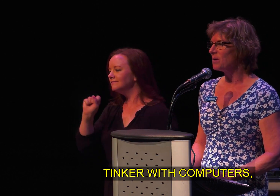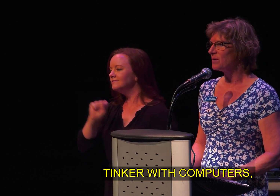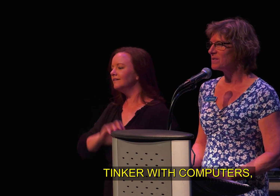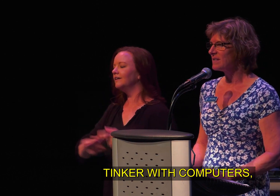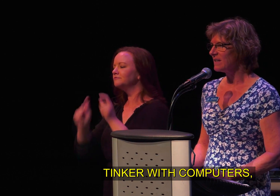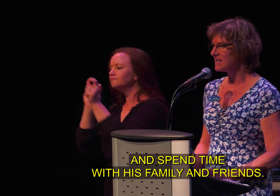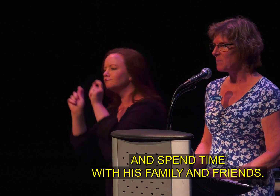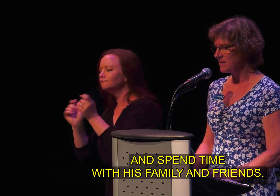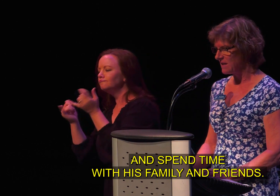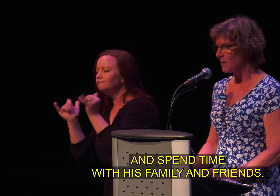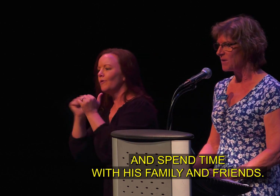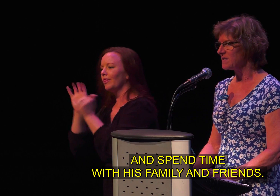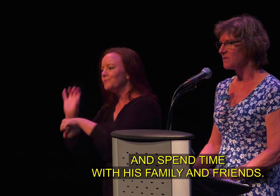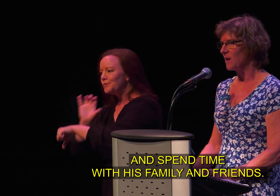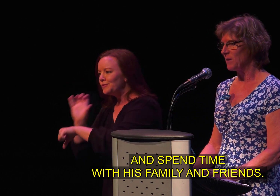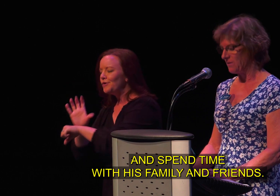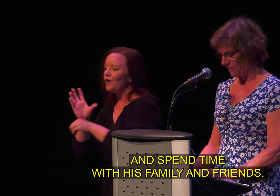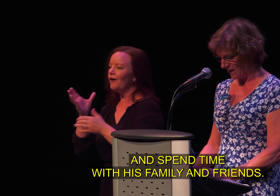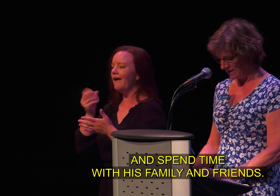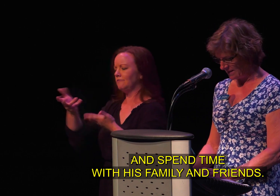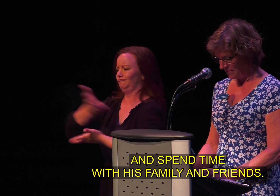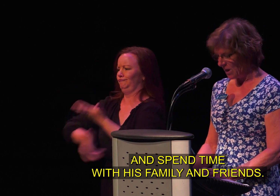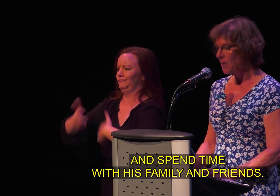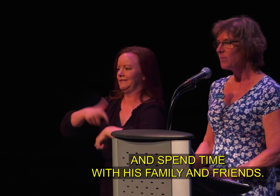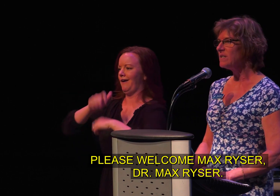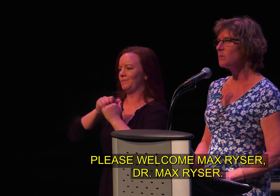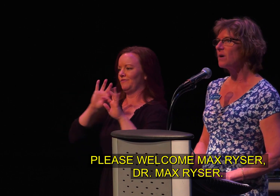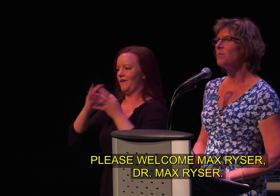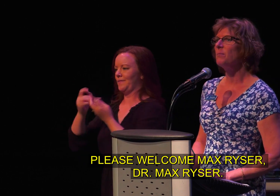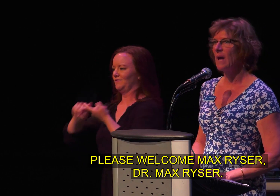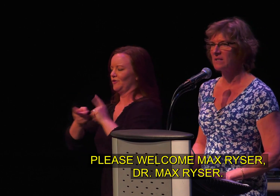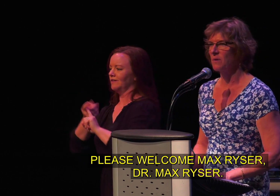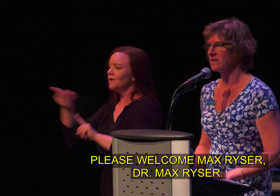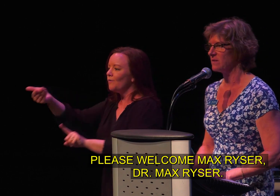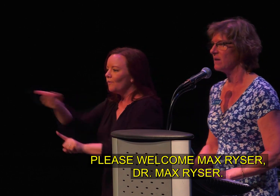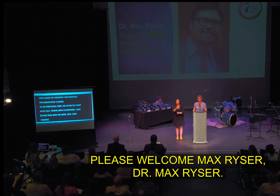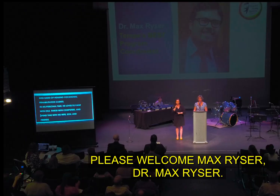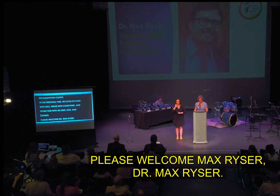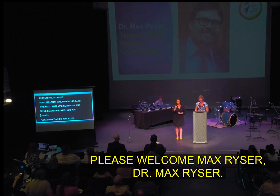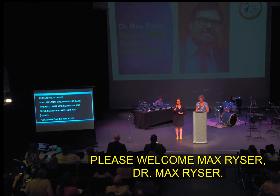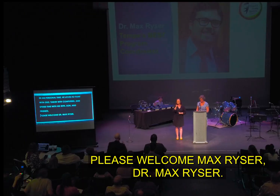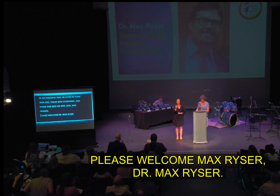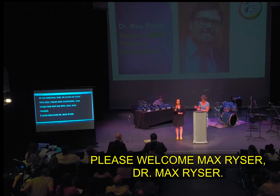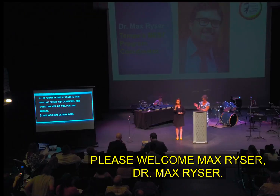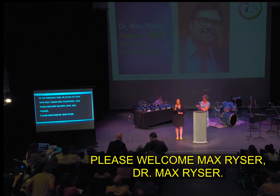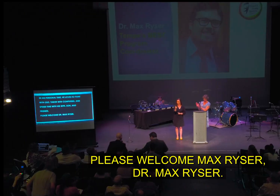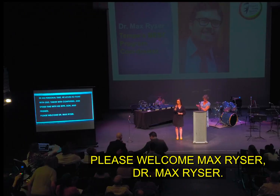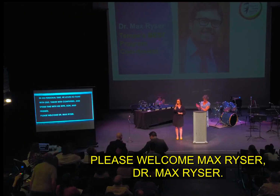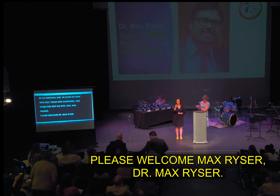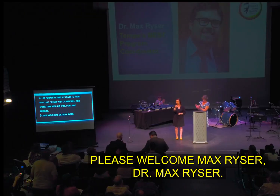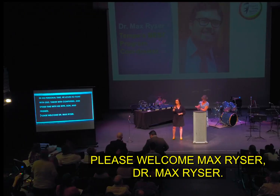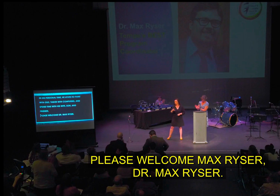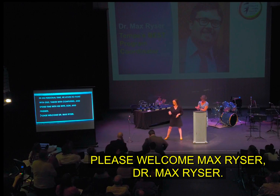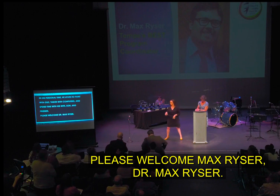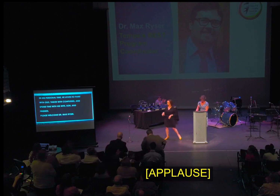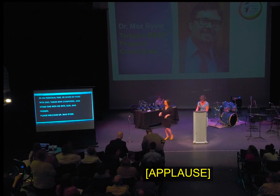tinker with computers, and spend time with his family and friends. Please welcome Max Reiser, Dr. Max Reiser. Thank